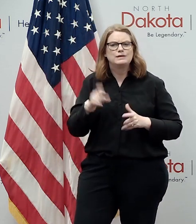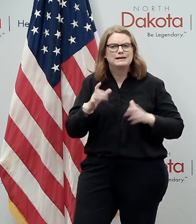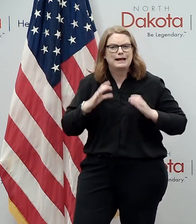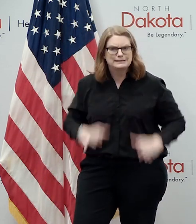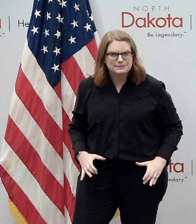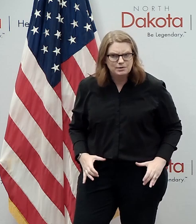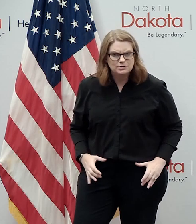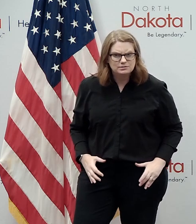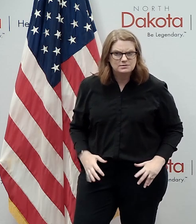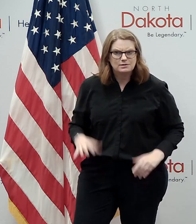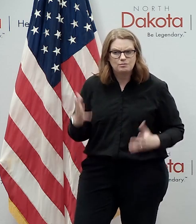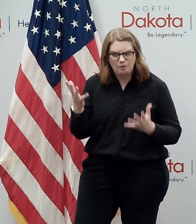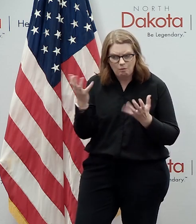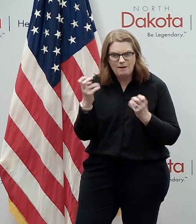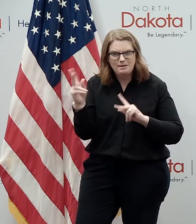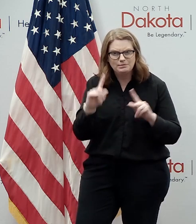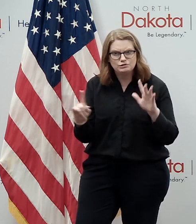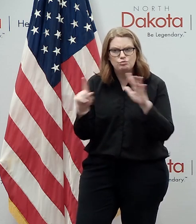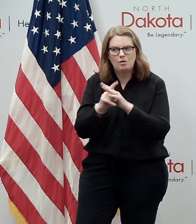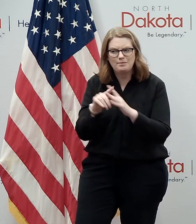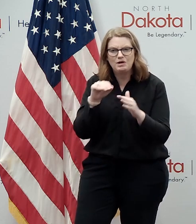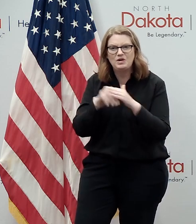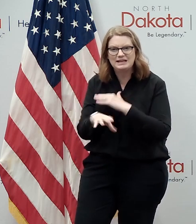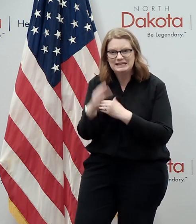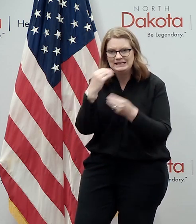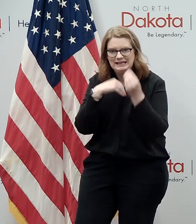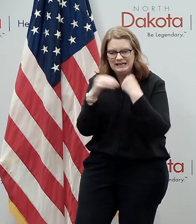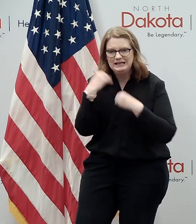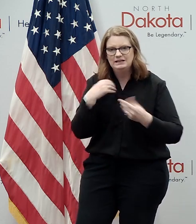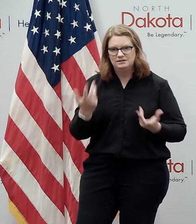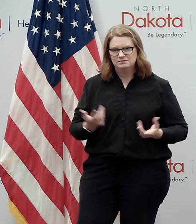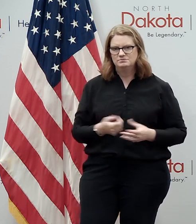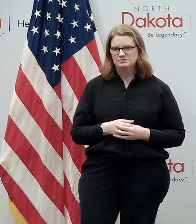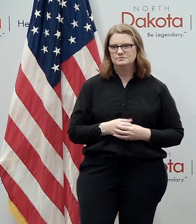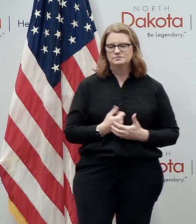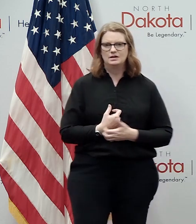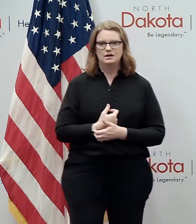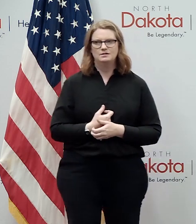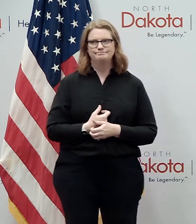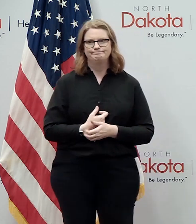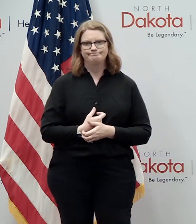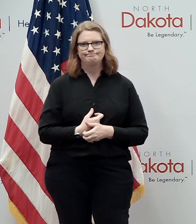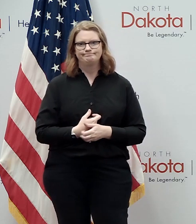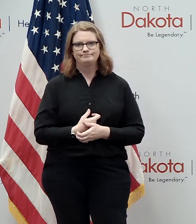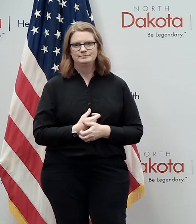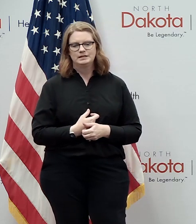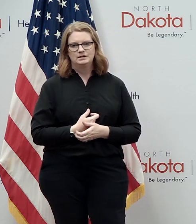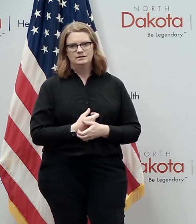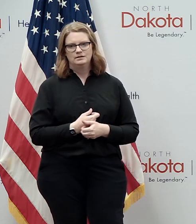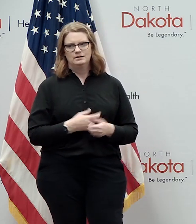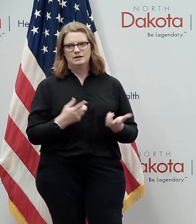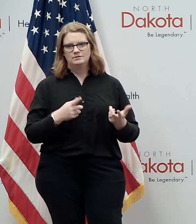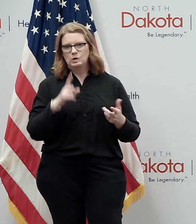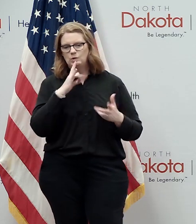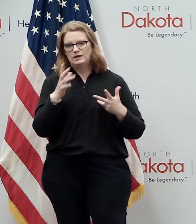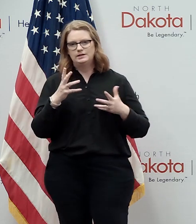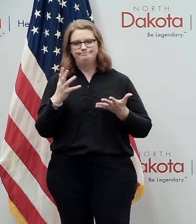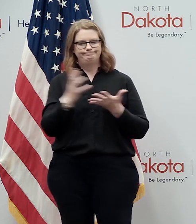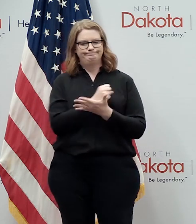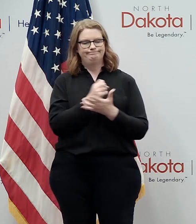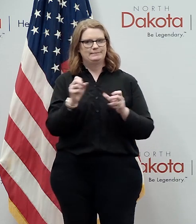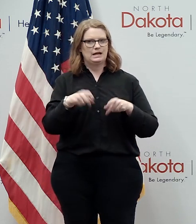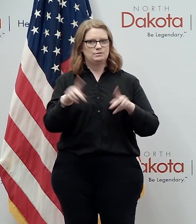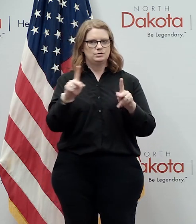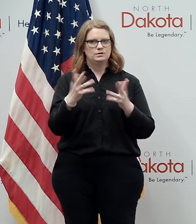confidence so uh us being optimistic about our ability to get through this thing and and uh tackling the opportunities that come sometimes